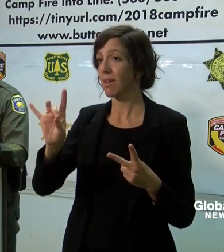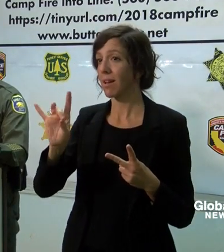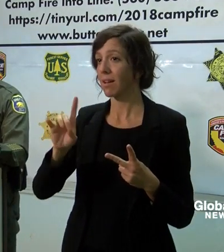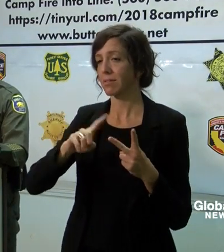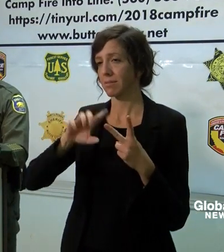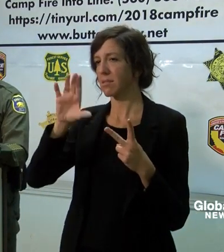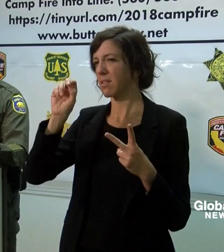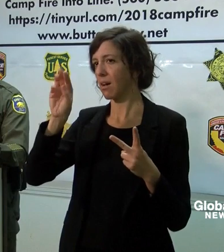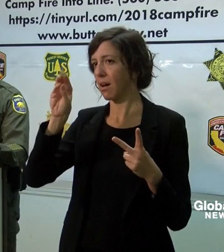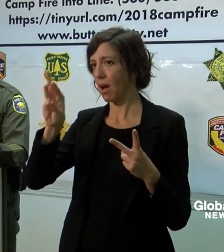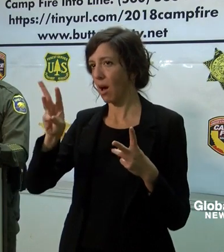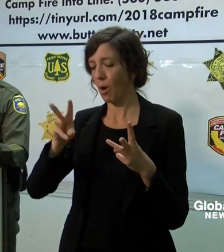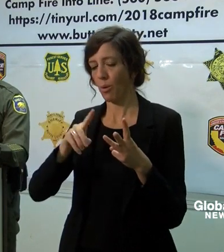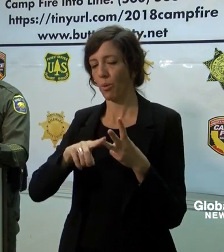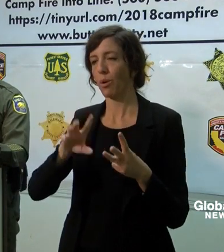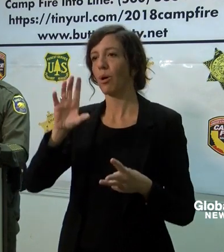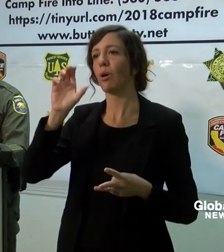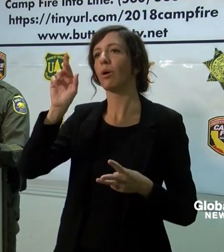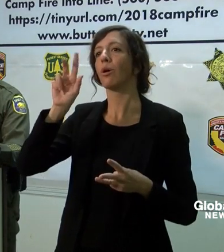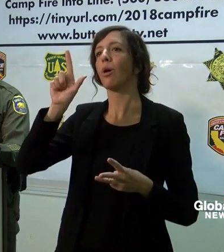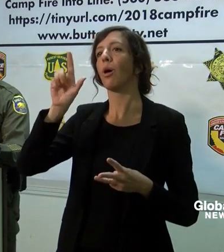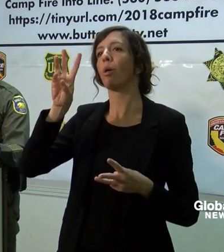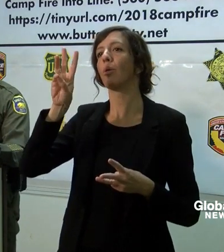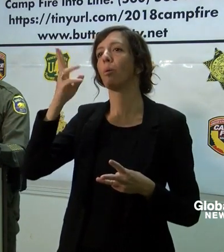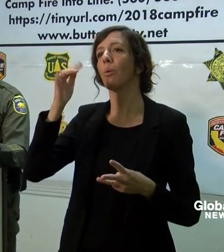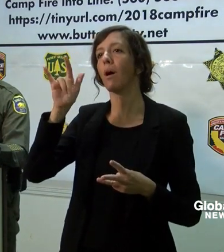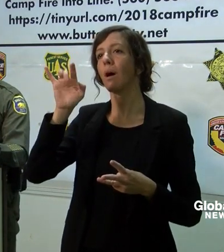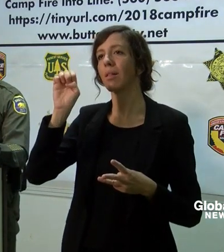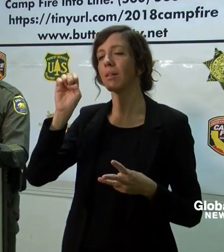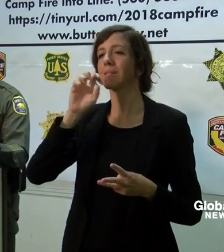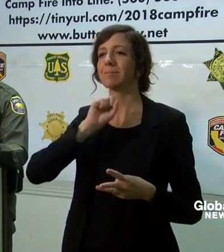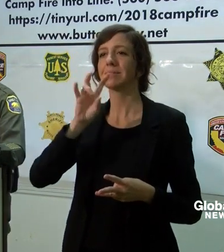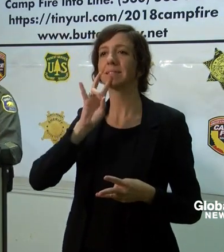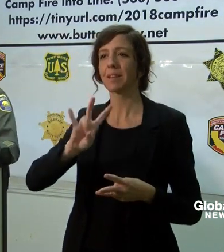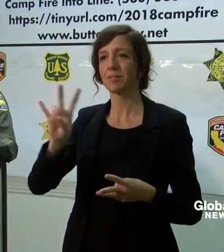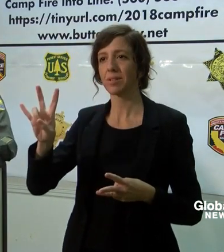Carl Wiley, age 77, from Miguelia.